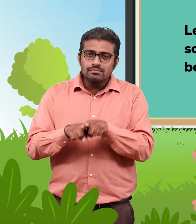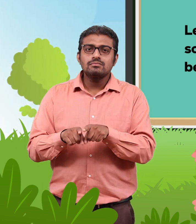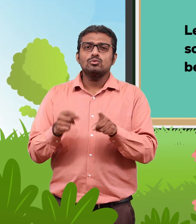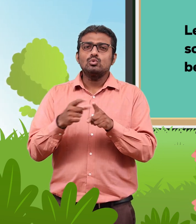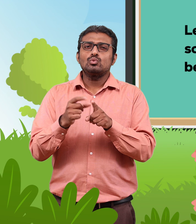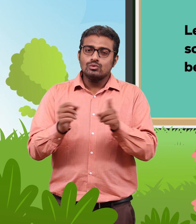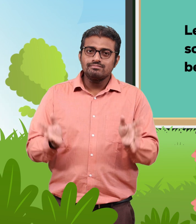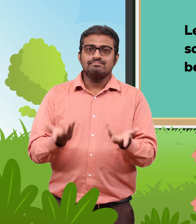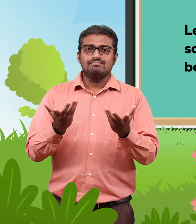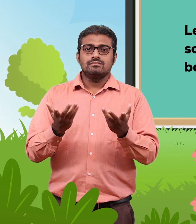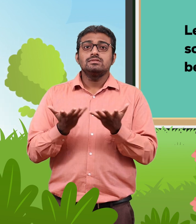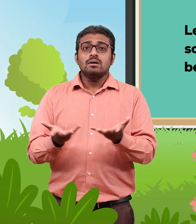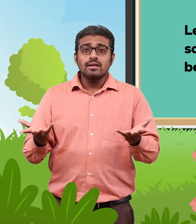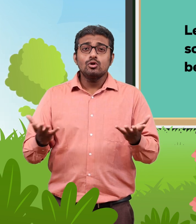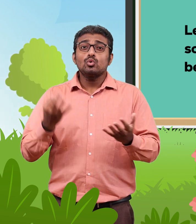concrete objects like